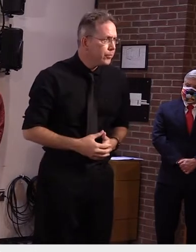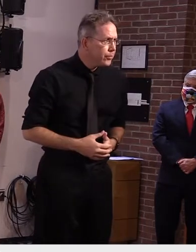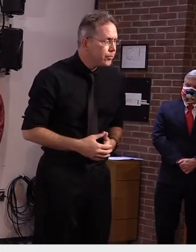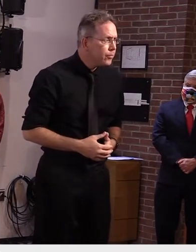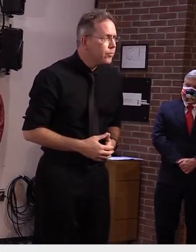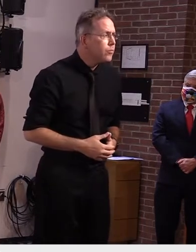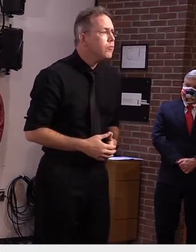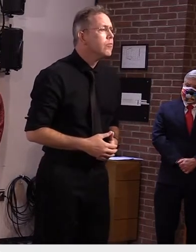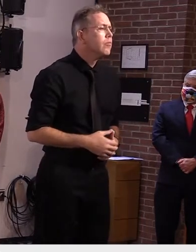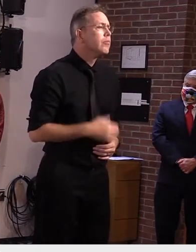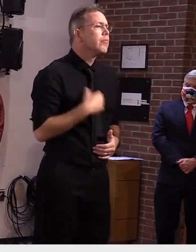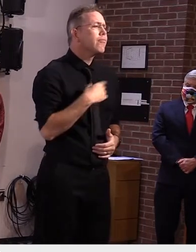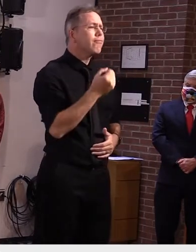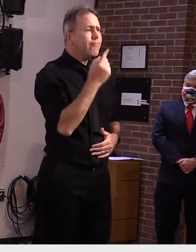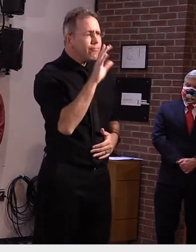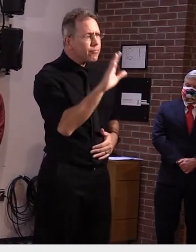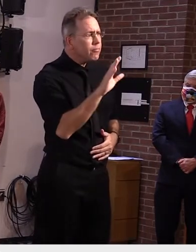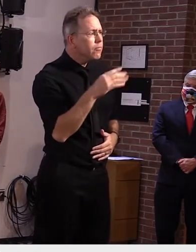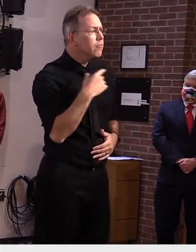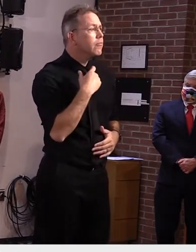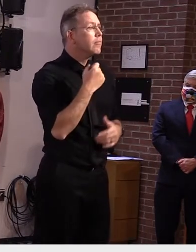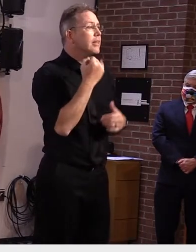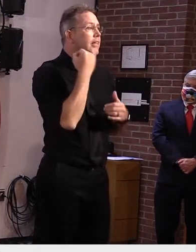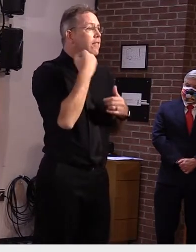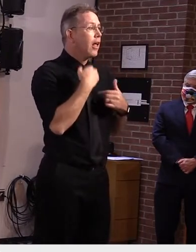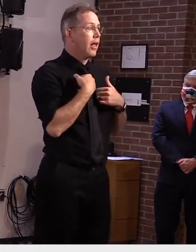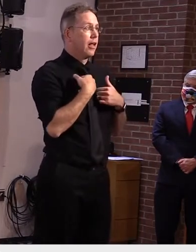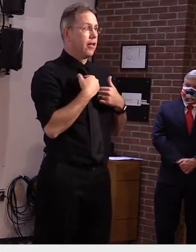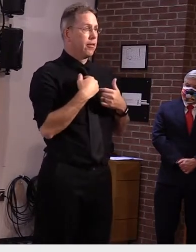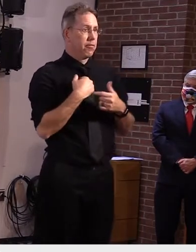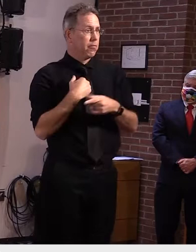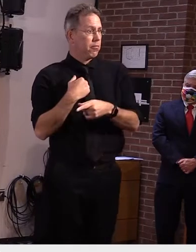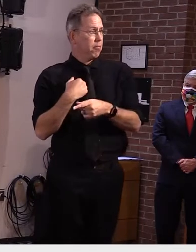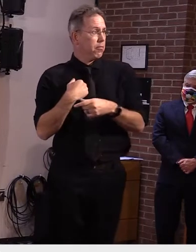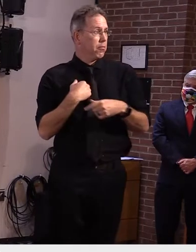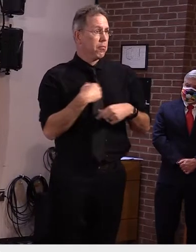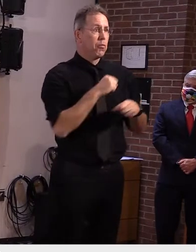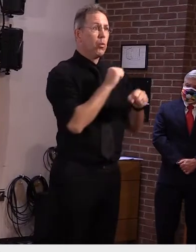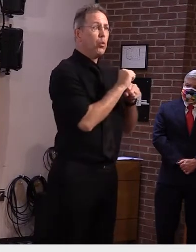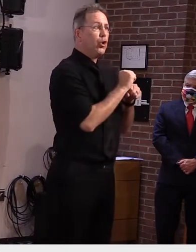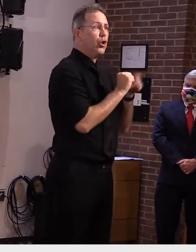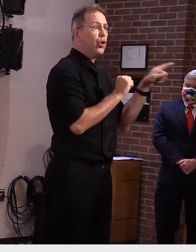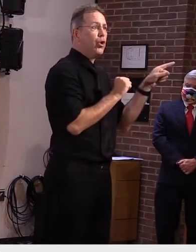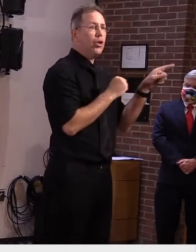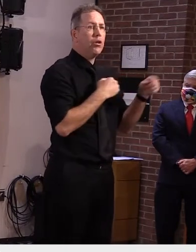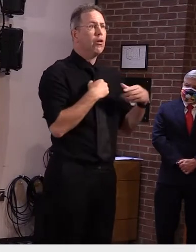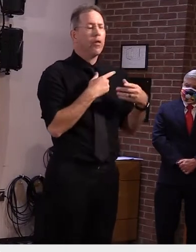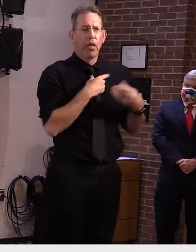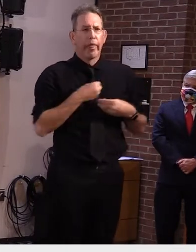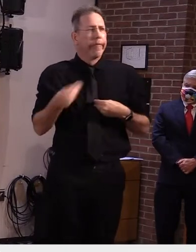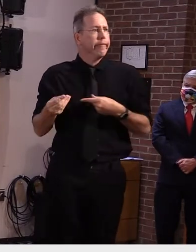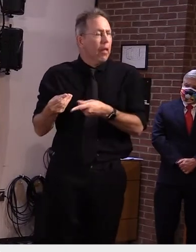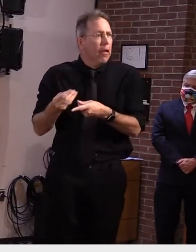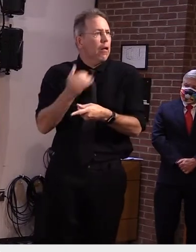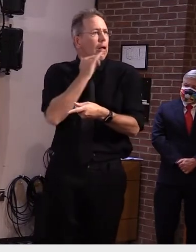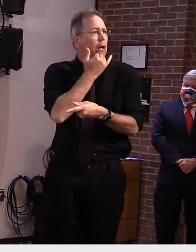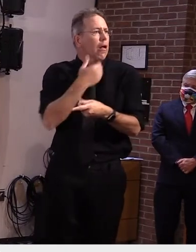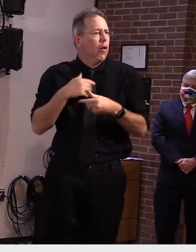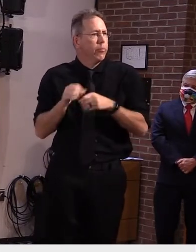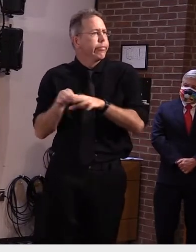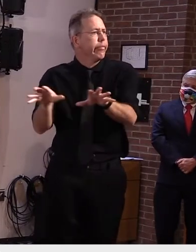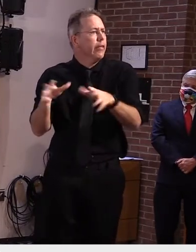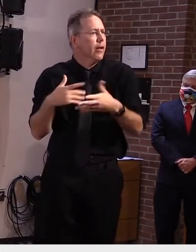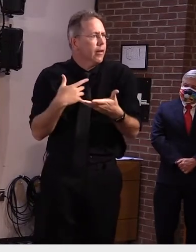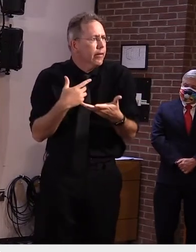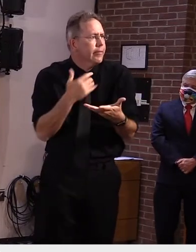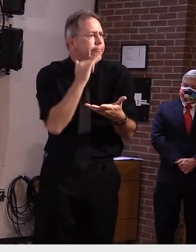be nervous because they've heard about their co-workers infected household case and they might